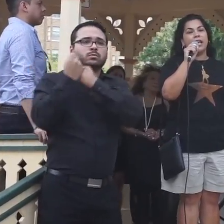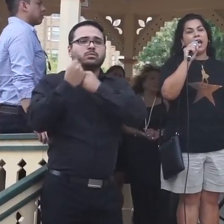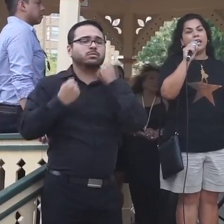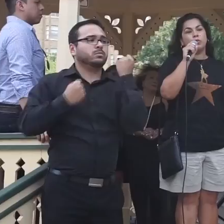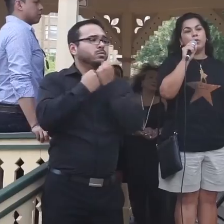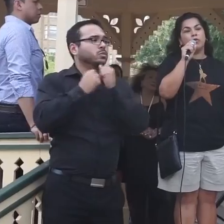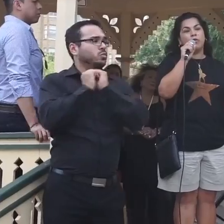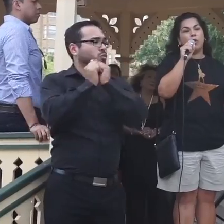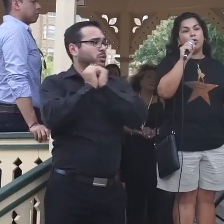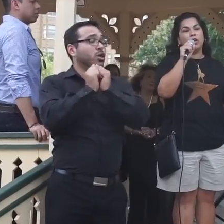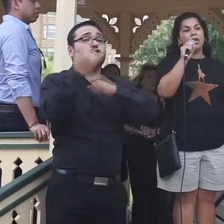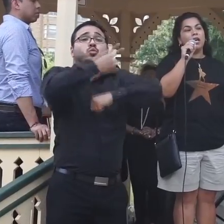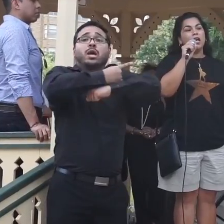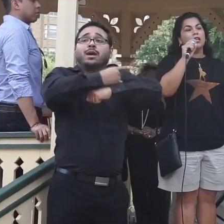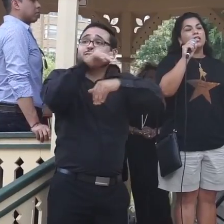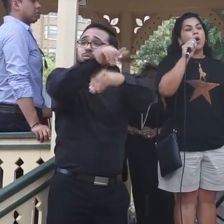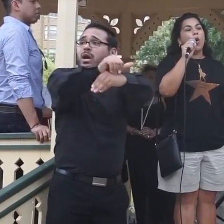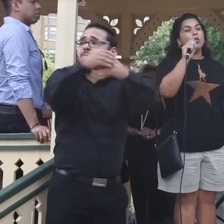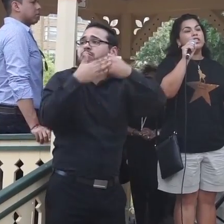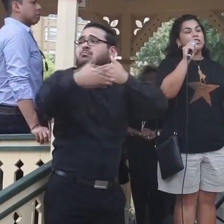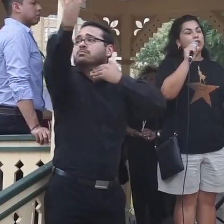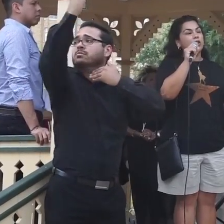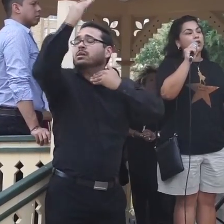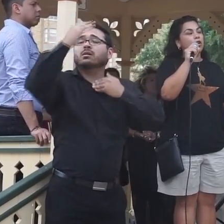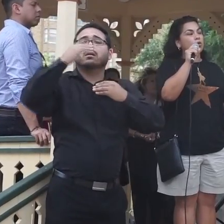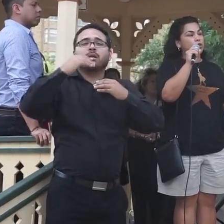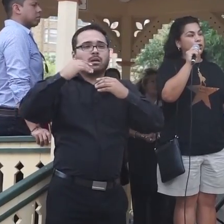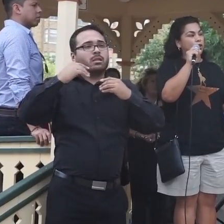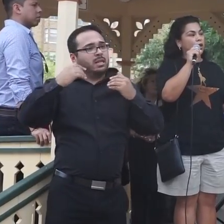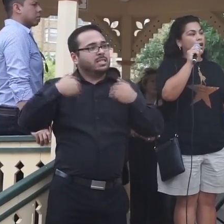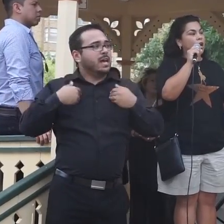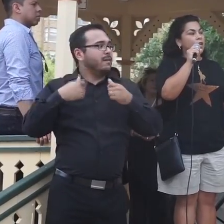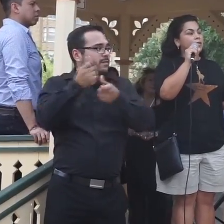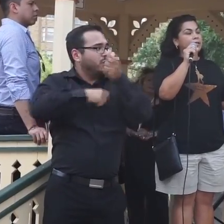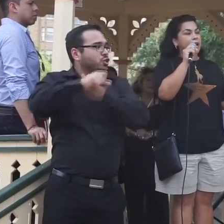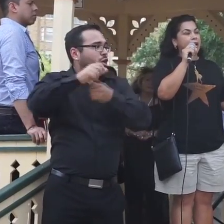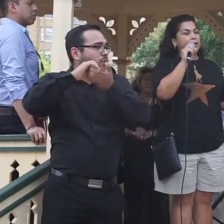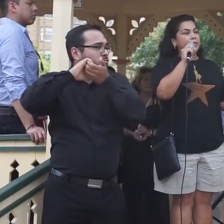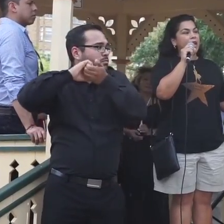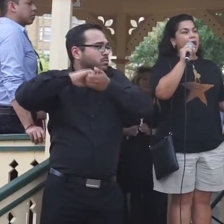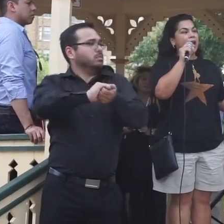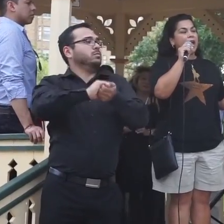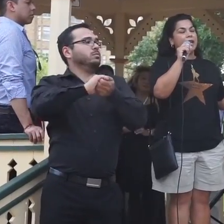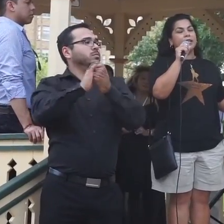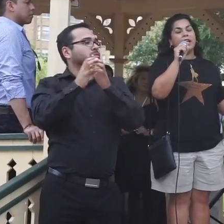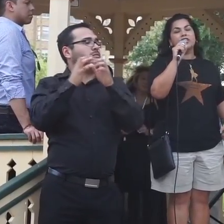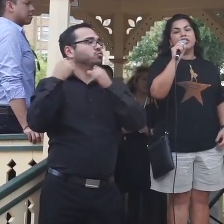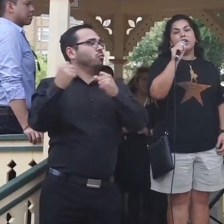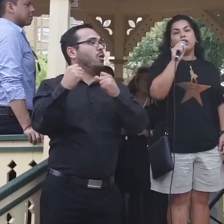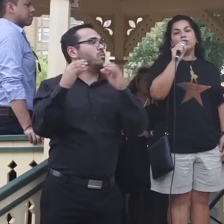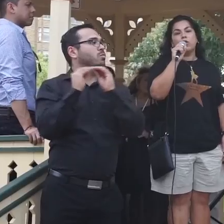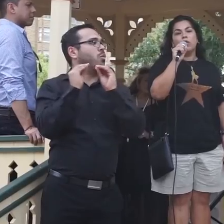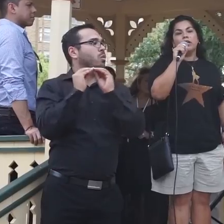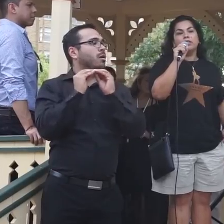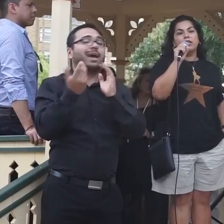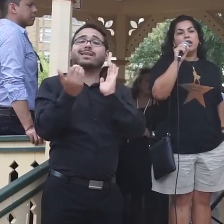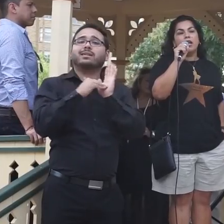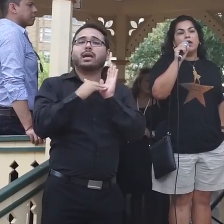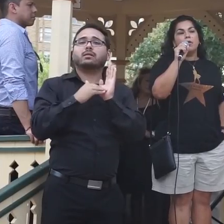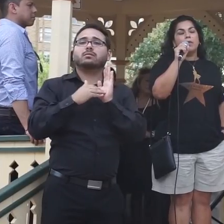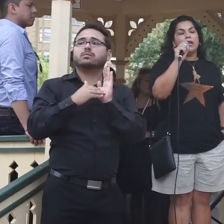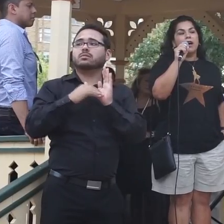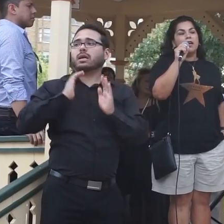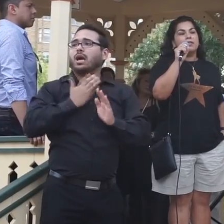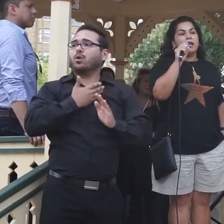tonight and as we move forward. Let's hold each other closer today and again share our stories.